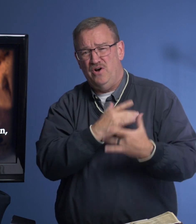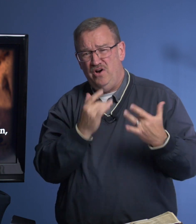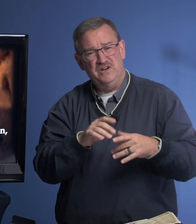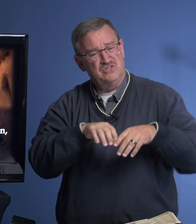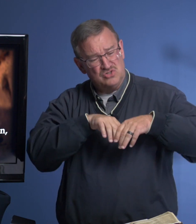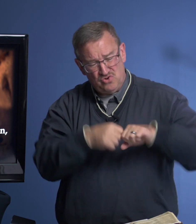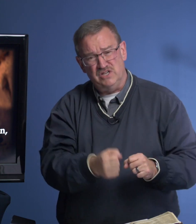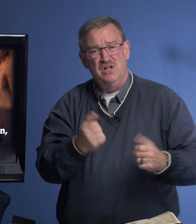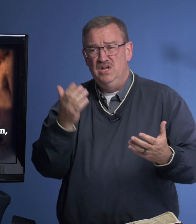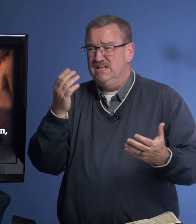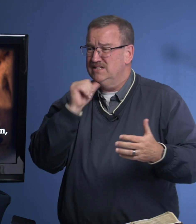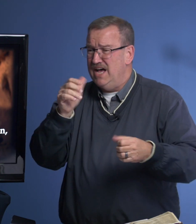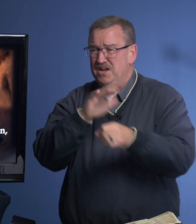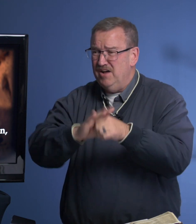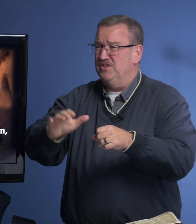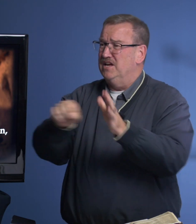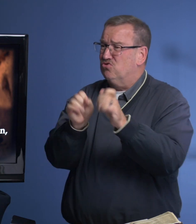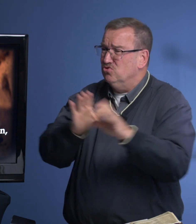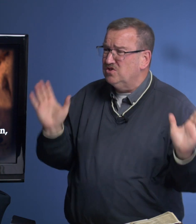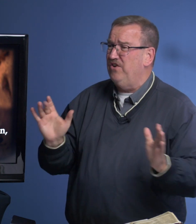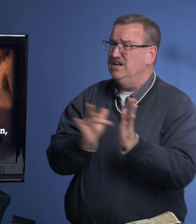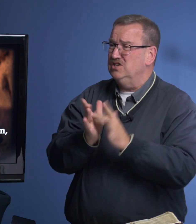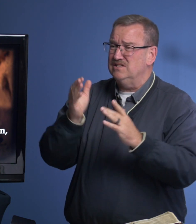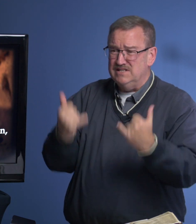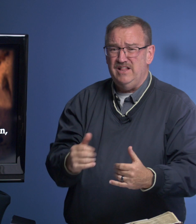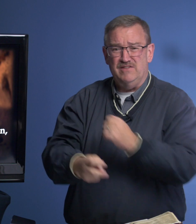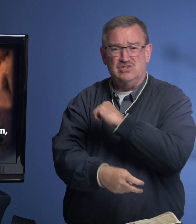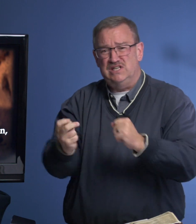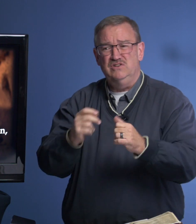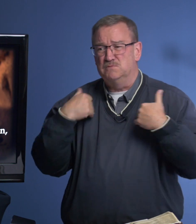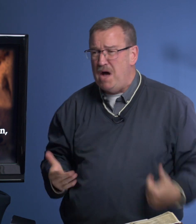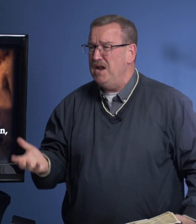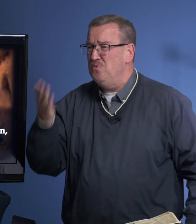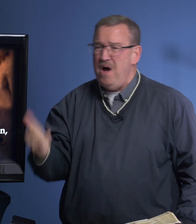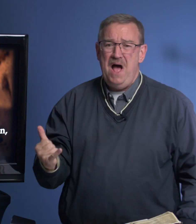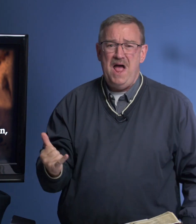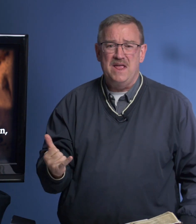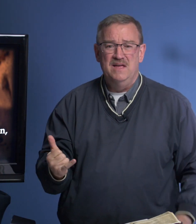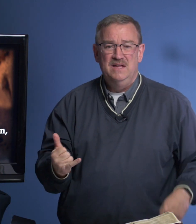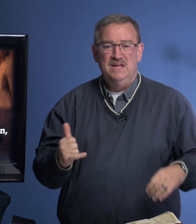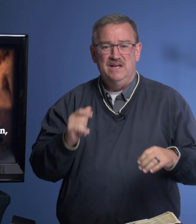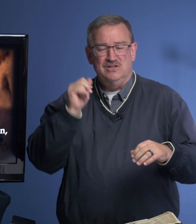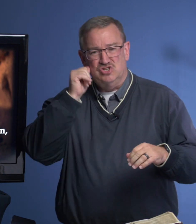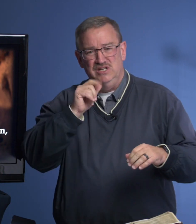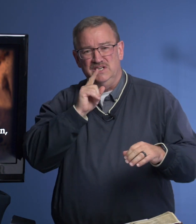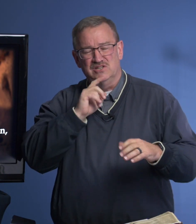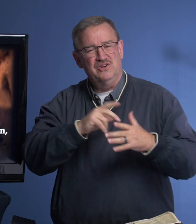heart is just crushed. It's not enough that they crucified Jesus. Now they have to steal his body. Why? And she is, her